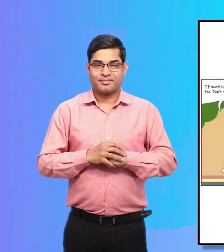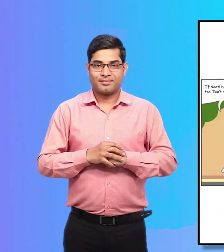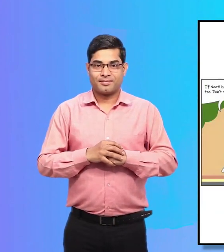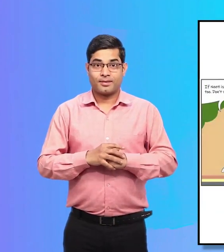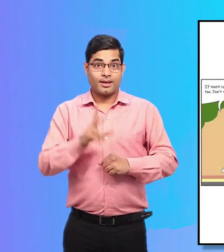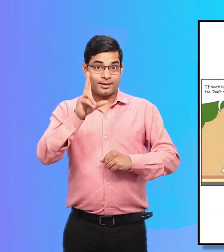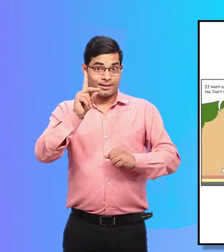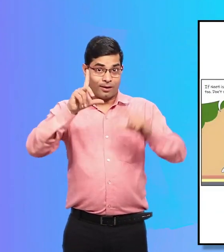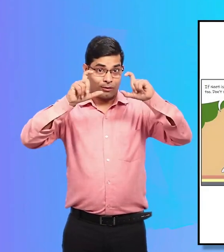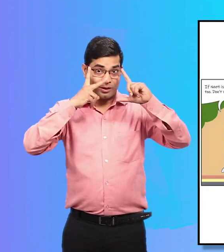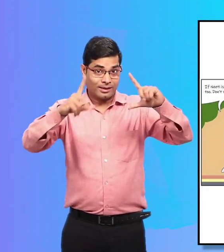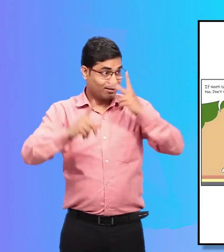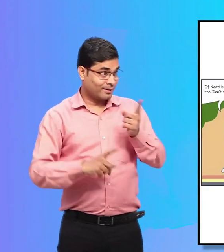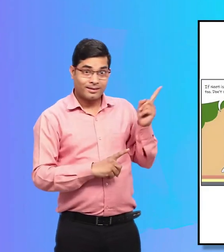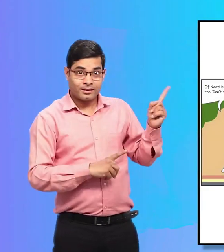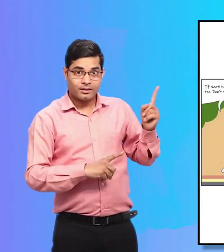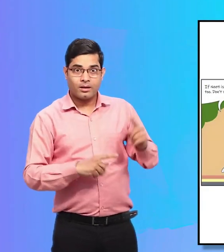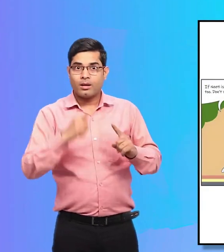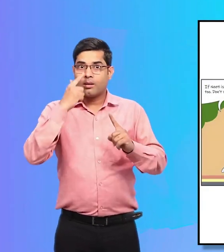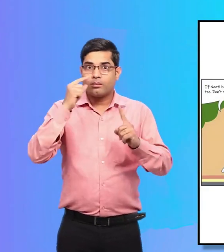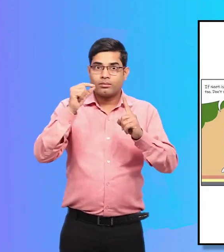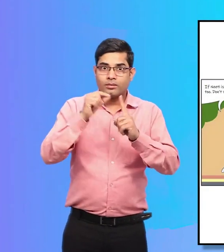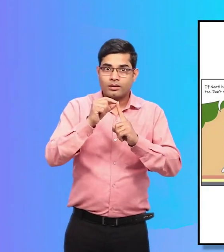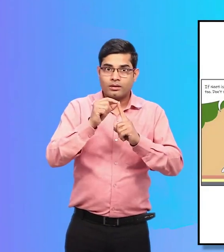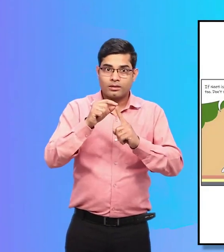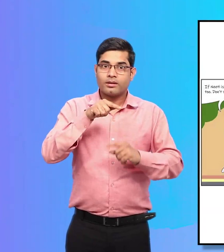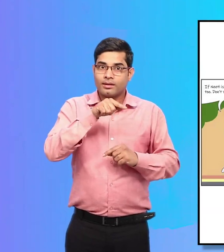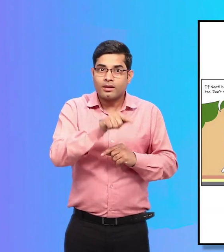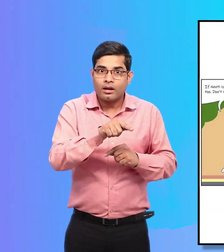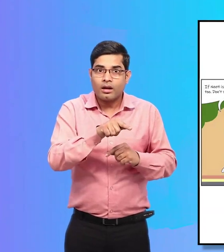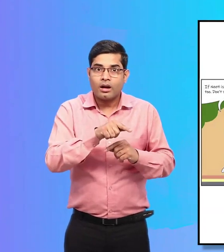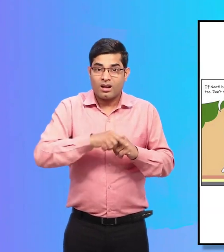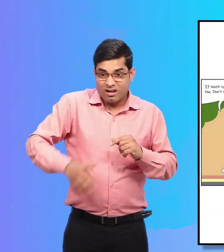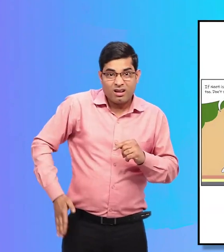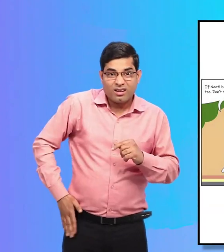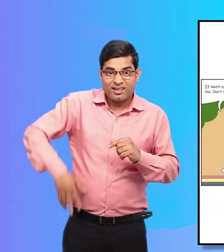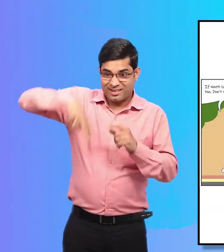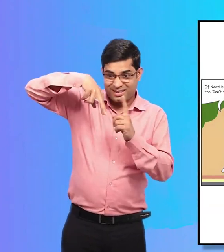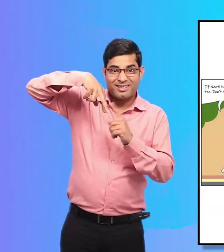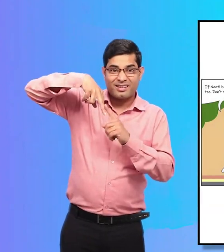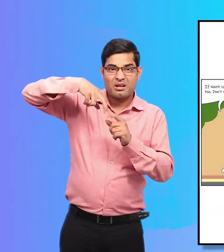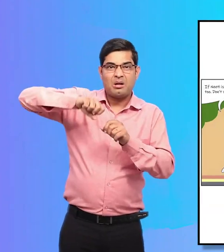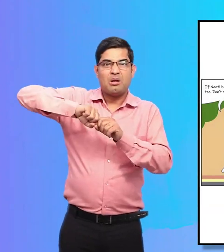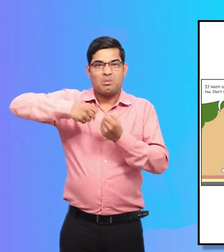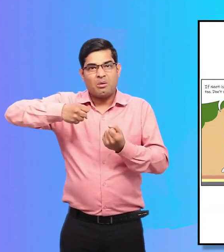In the second picture, although Priya is shown walking with a crutch to support her broken leg,